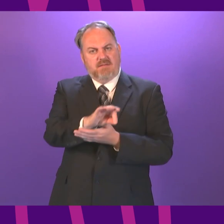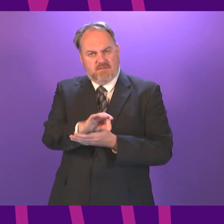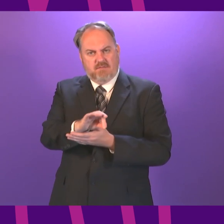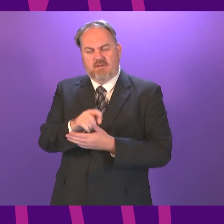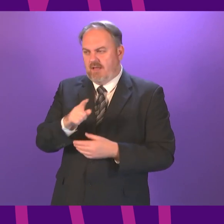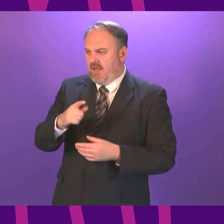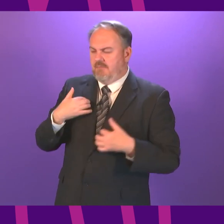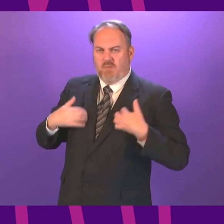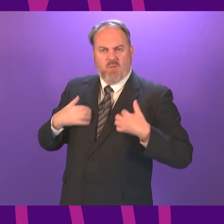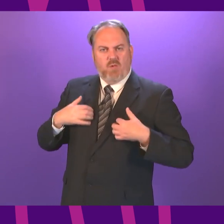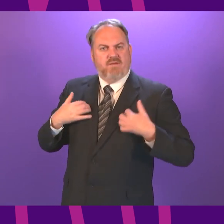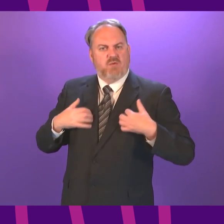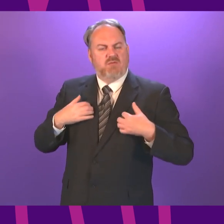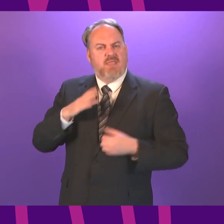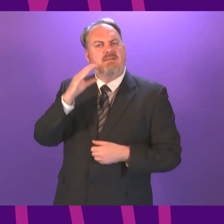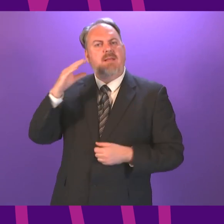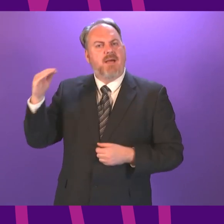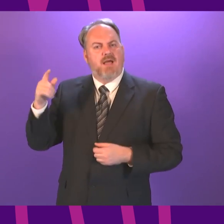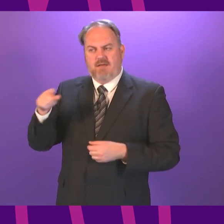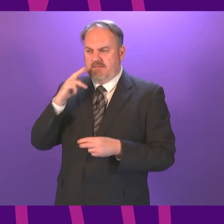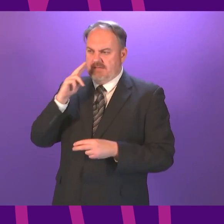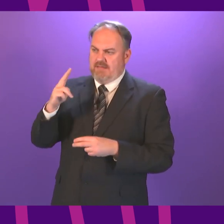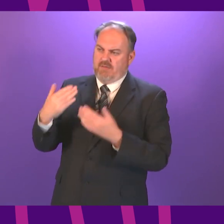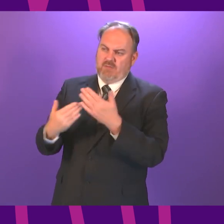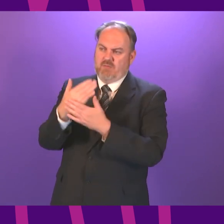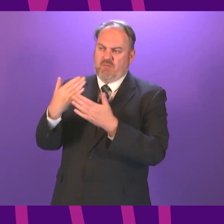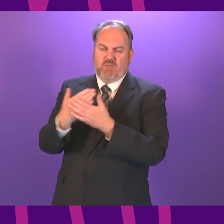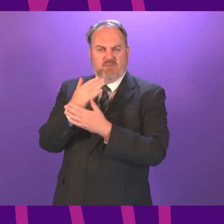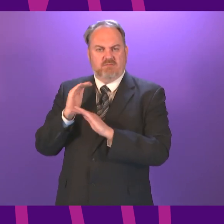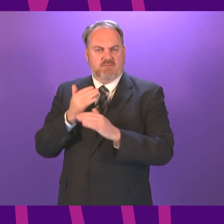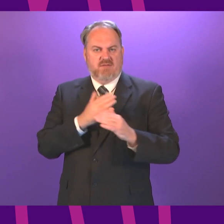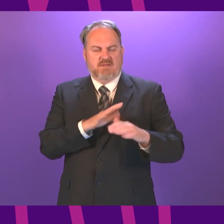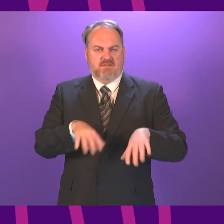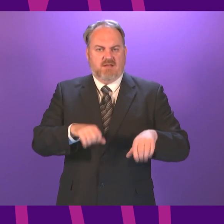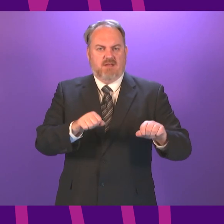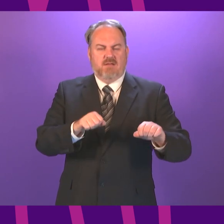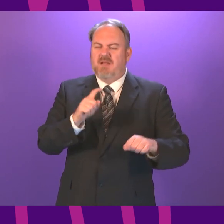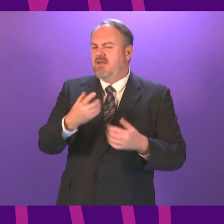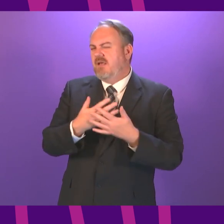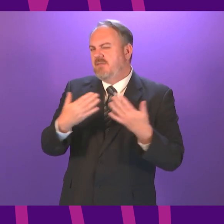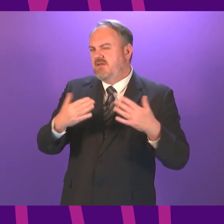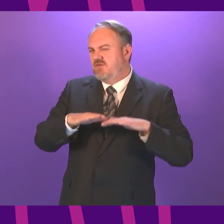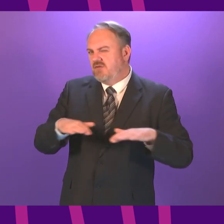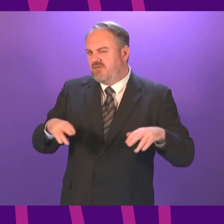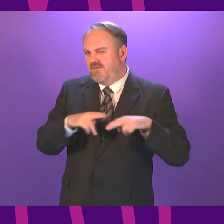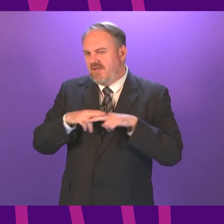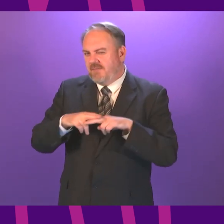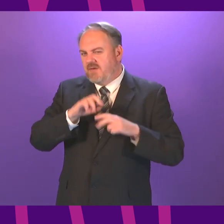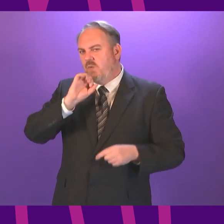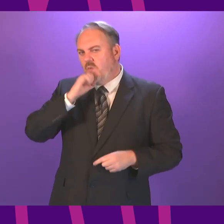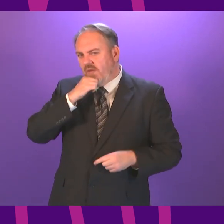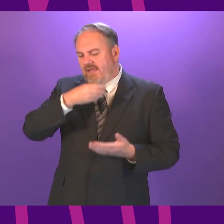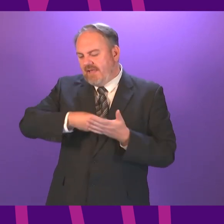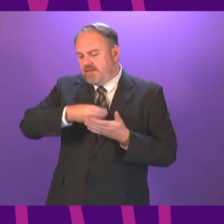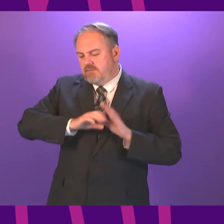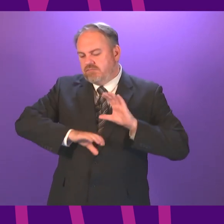over the summer ahead of greater expansion but can the first minister outline how many children and families are due to benefit as